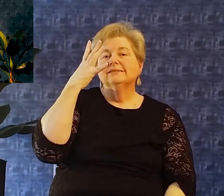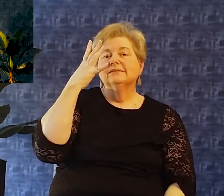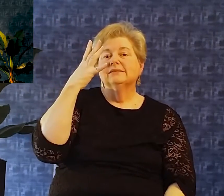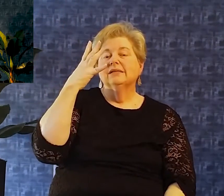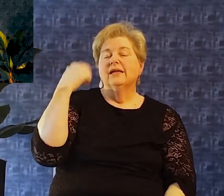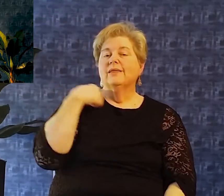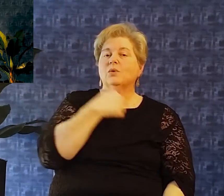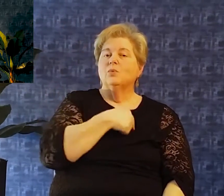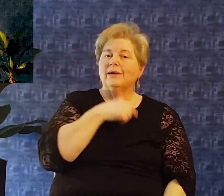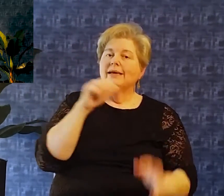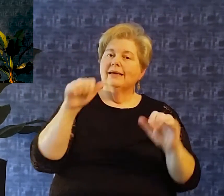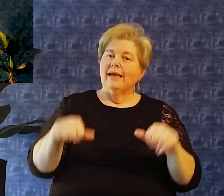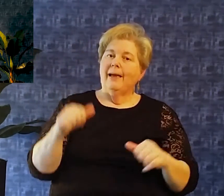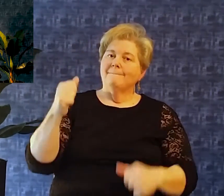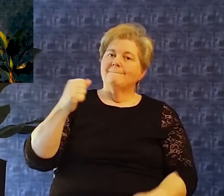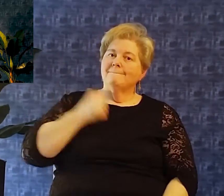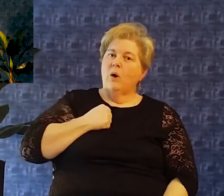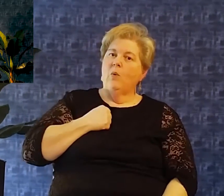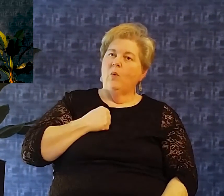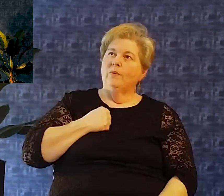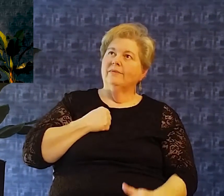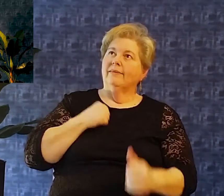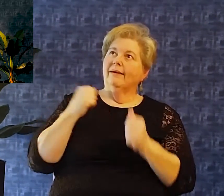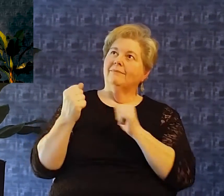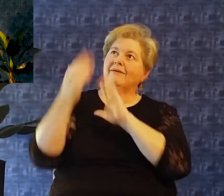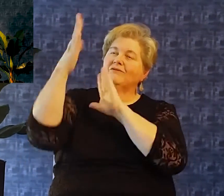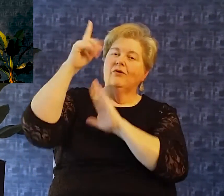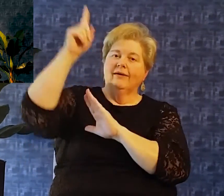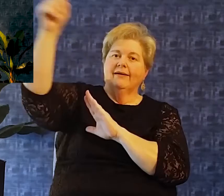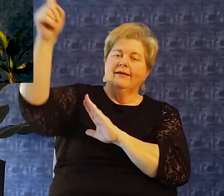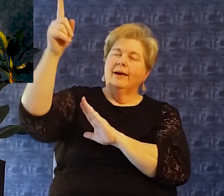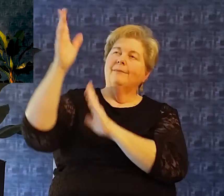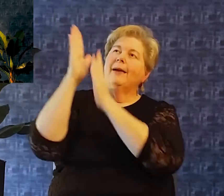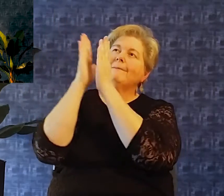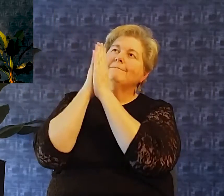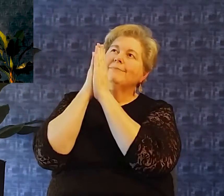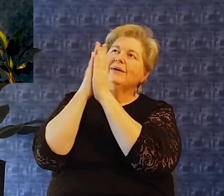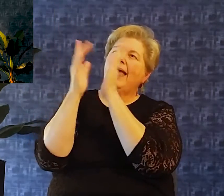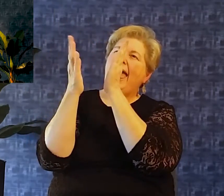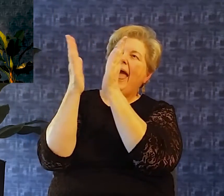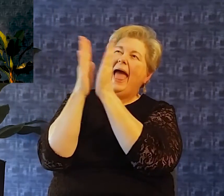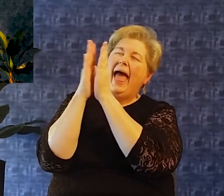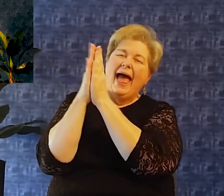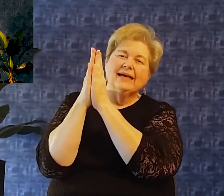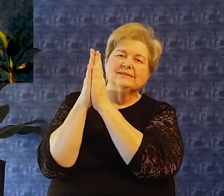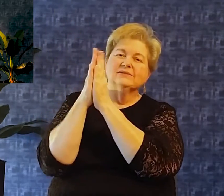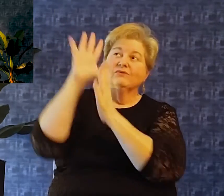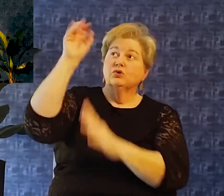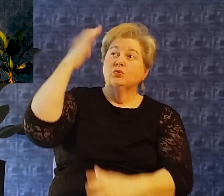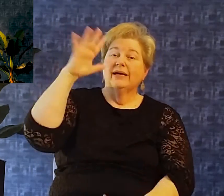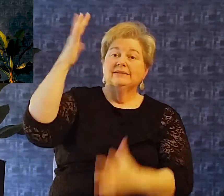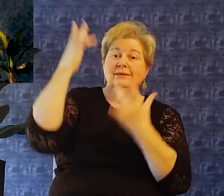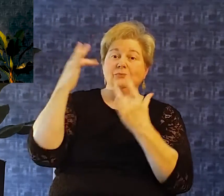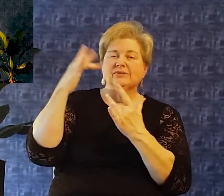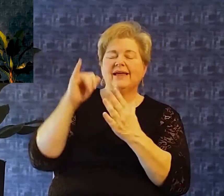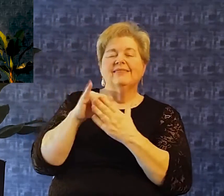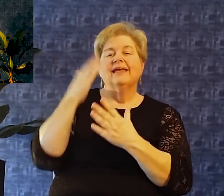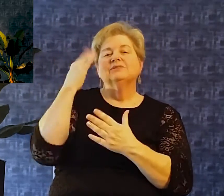for grace and mercy That's why verse 5 is so important that god is forgiving He is abounding in